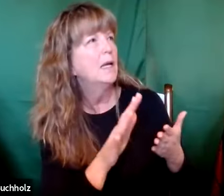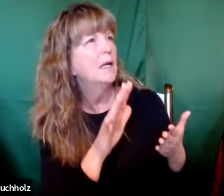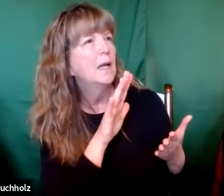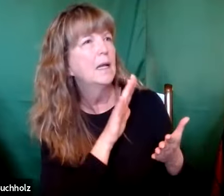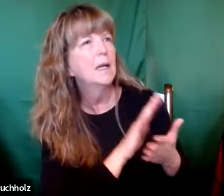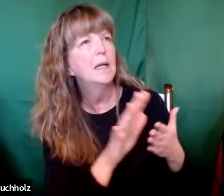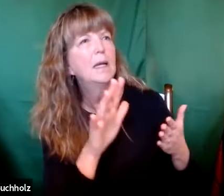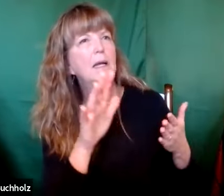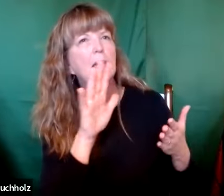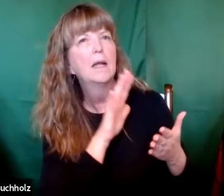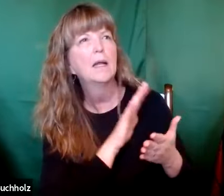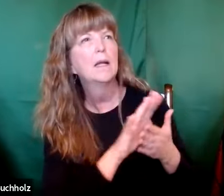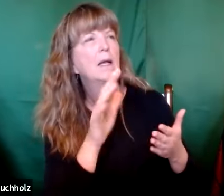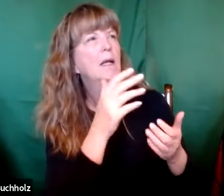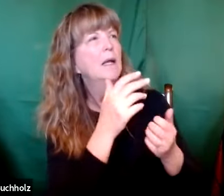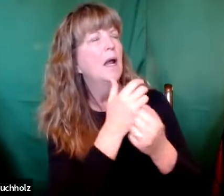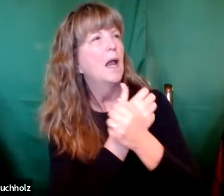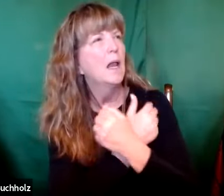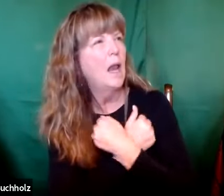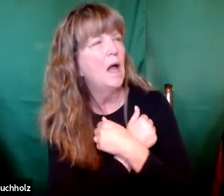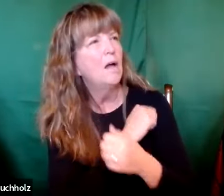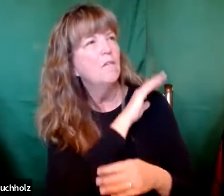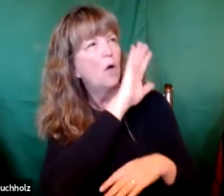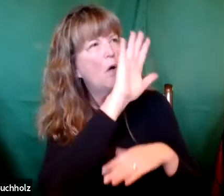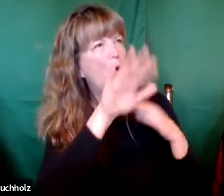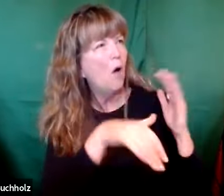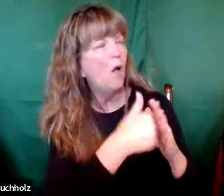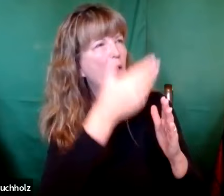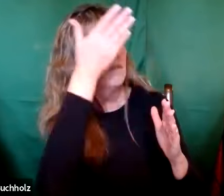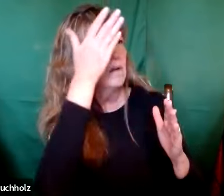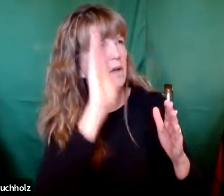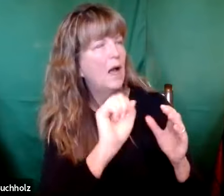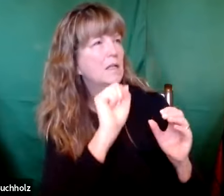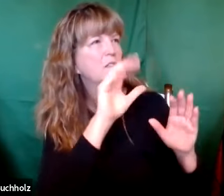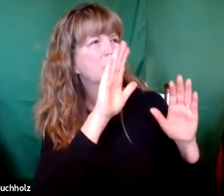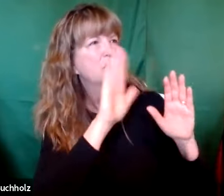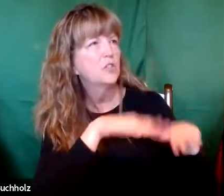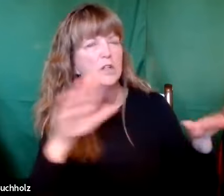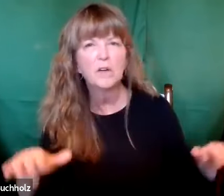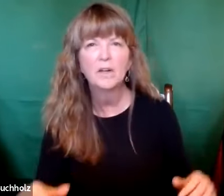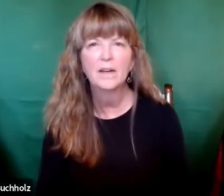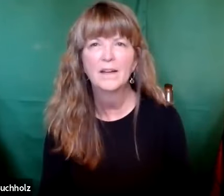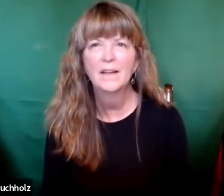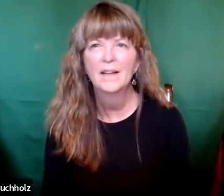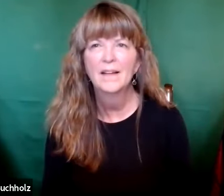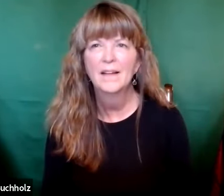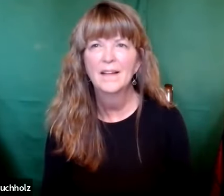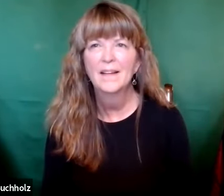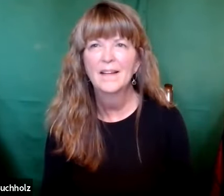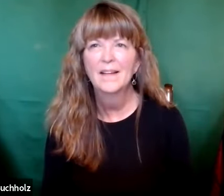We have to clean and learn to love all of God's